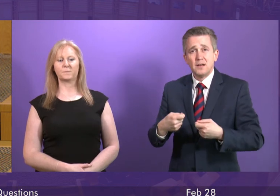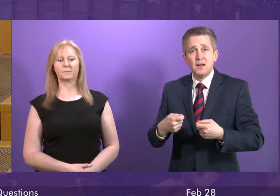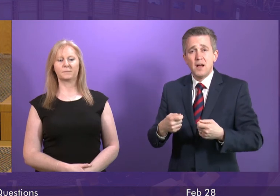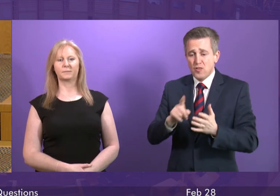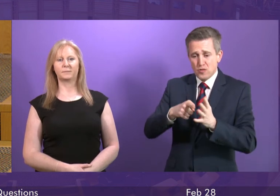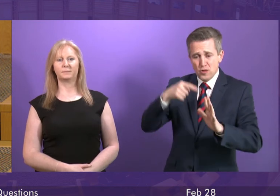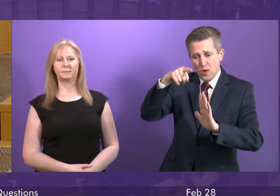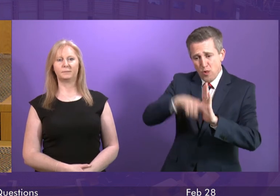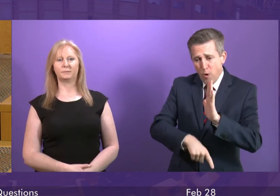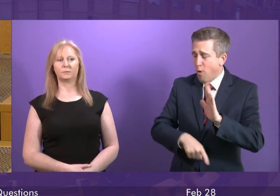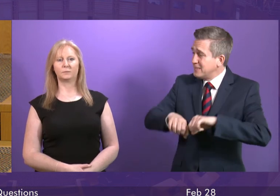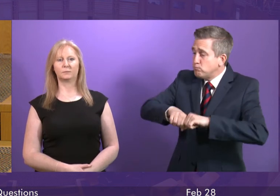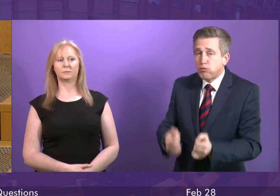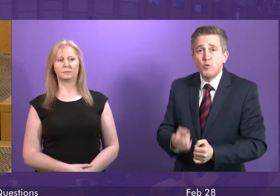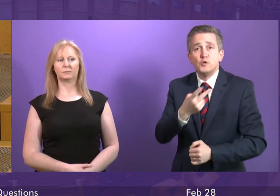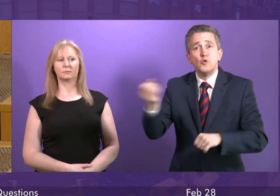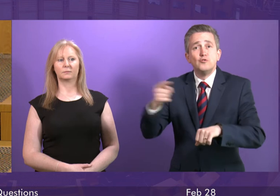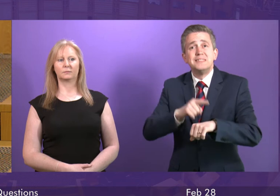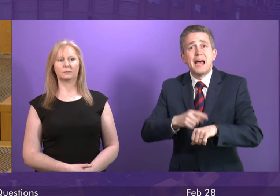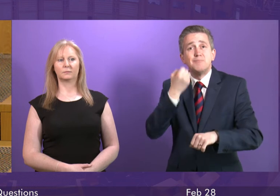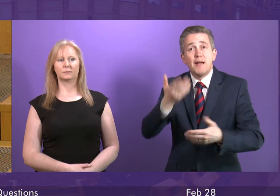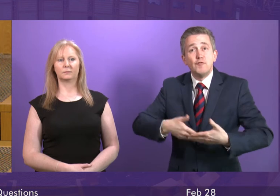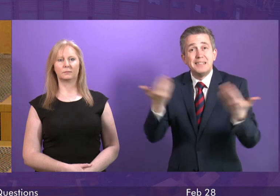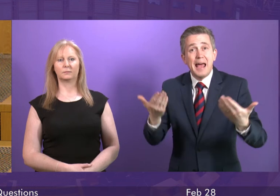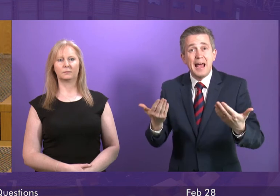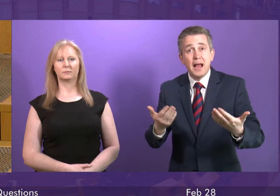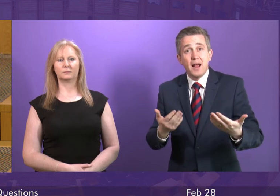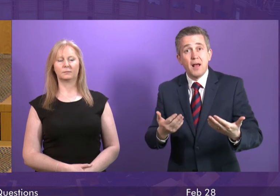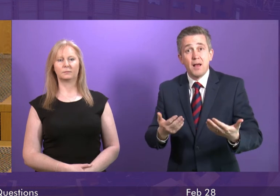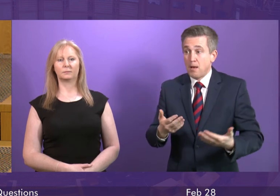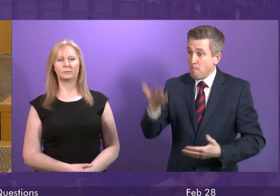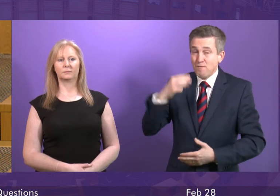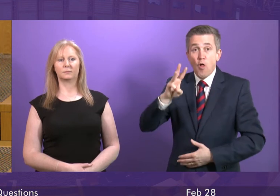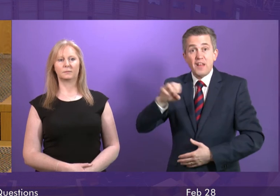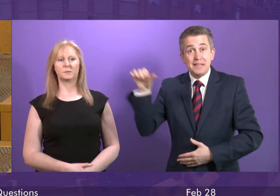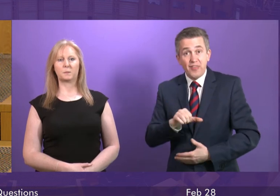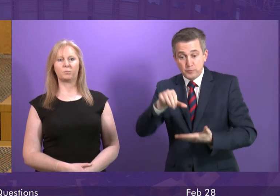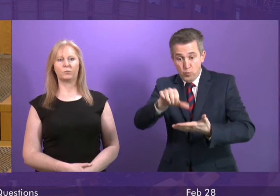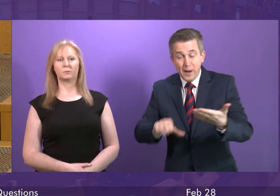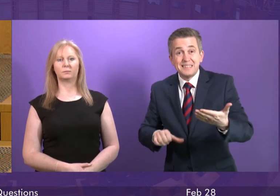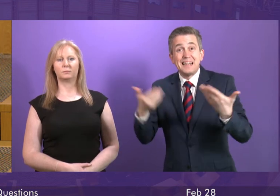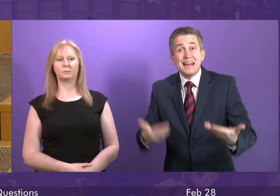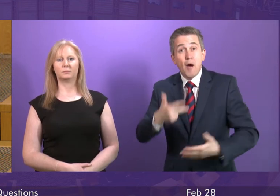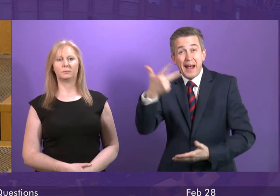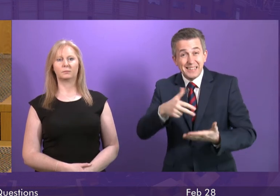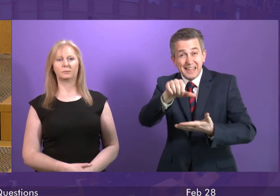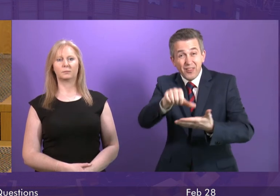every day. 13,000 were waiting. Now it's 18,000. What are the consequences